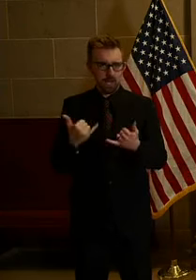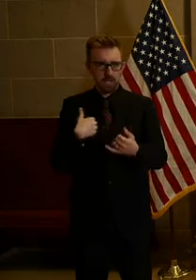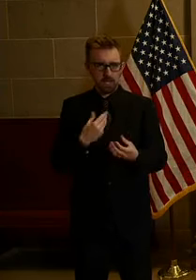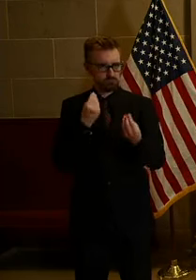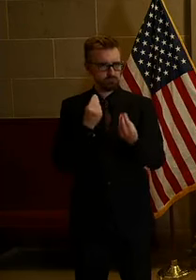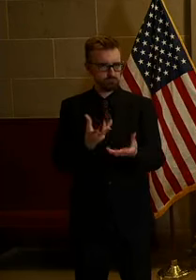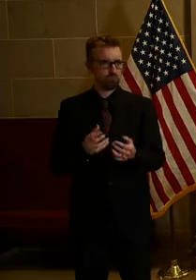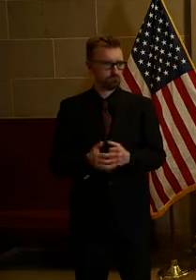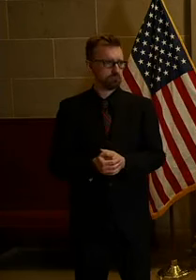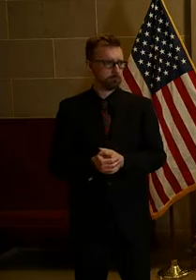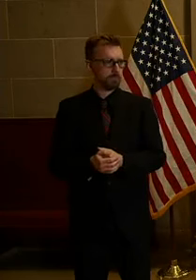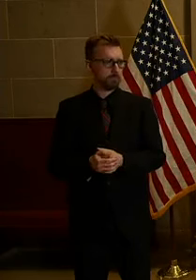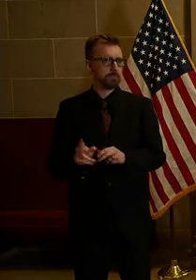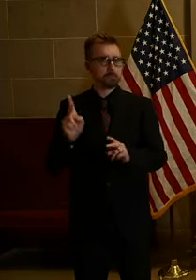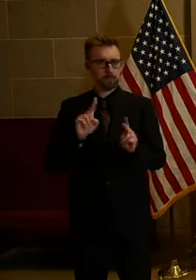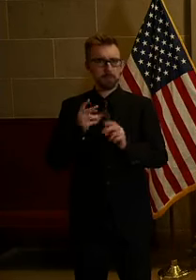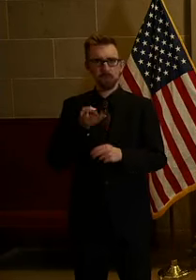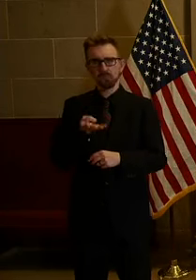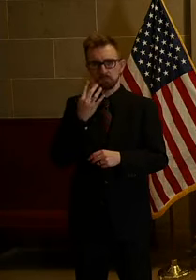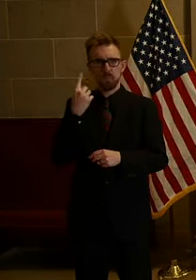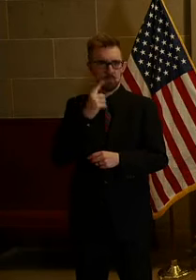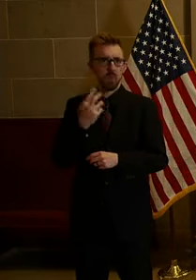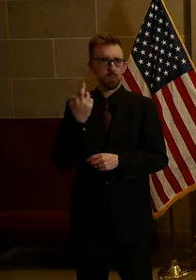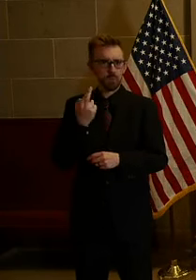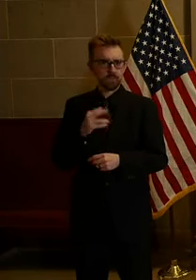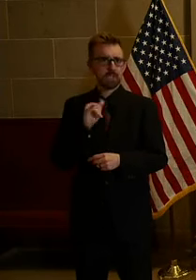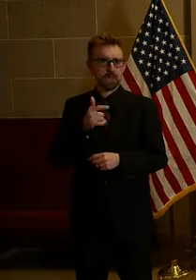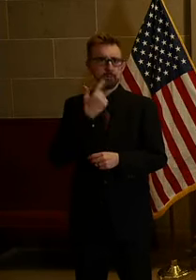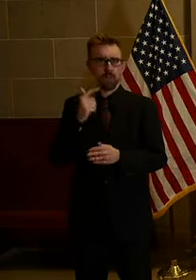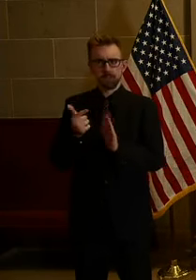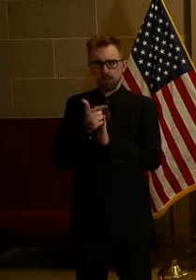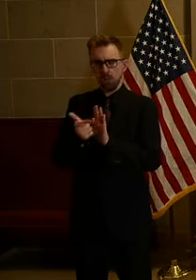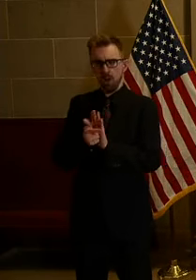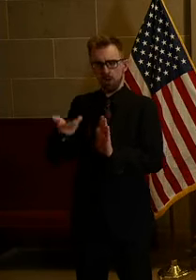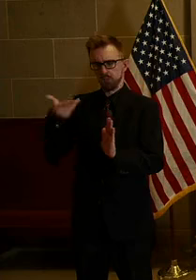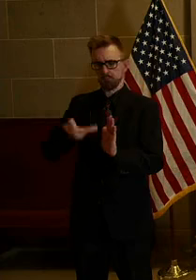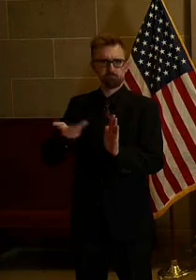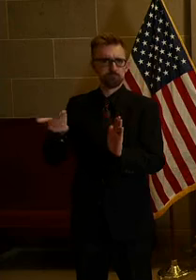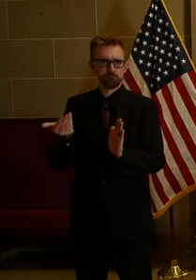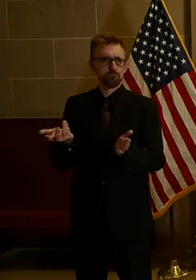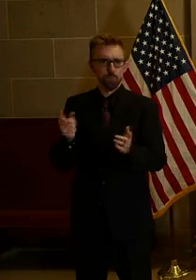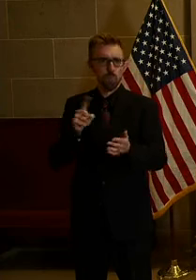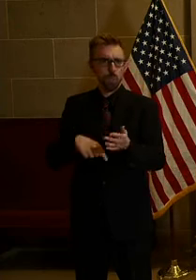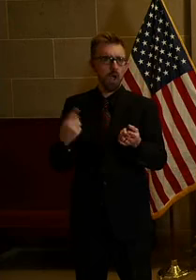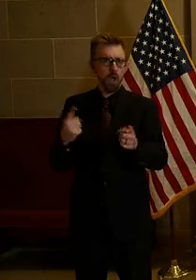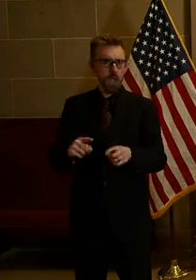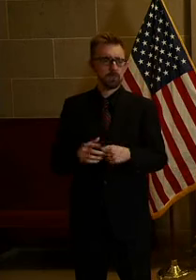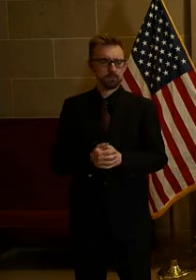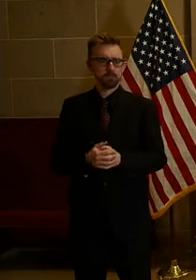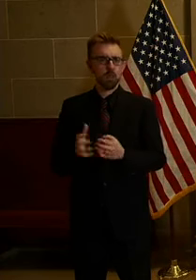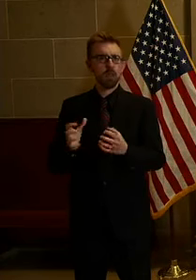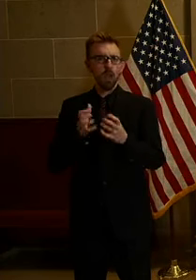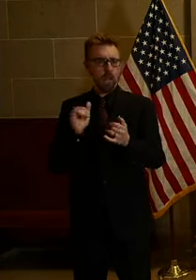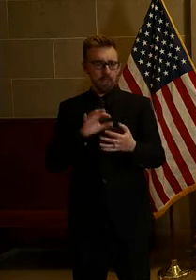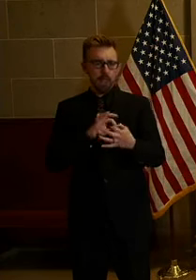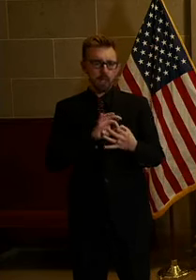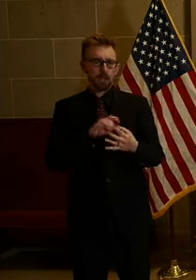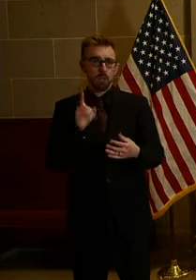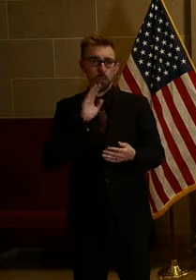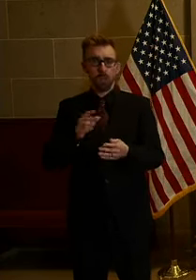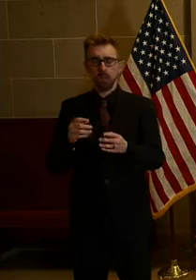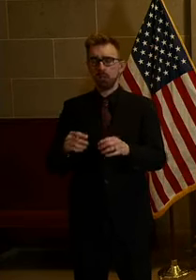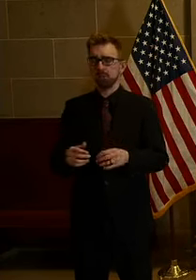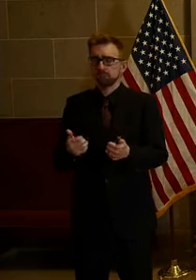tell you that people are incarcerated for a reason and that's because what the law is right now. There's a lot goes into that to simply saying you're going to release